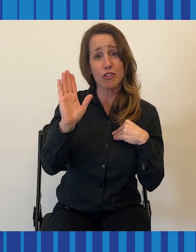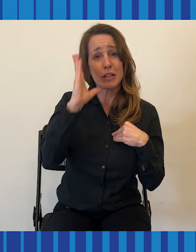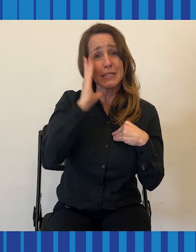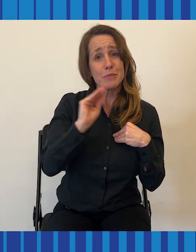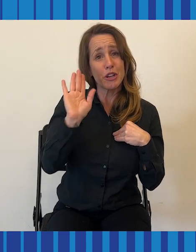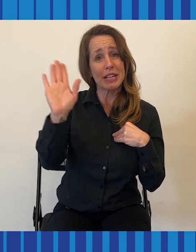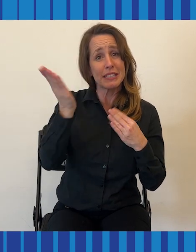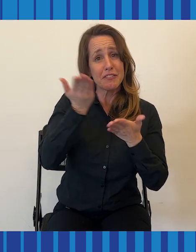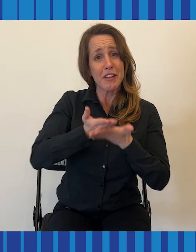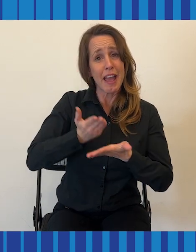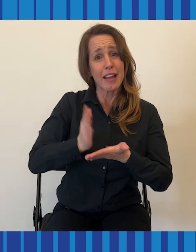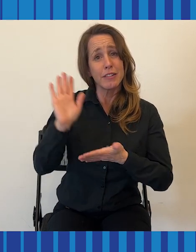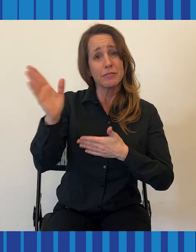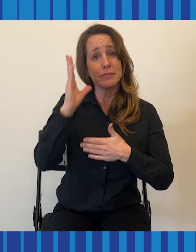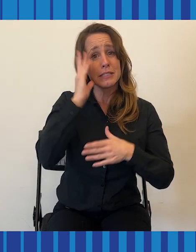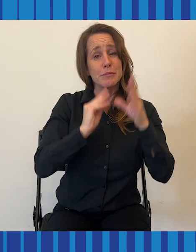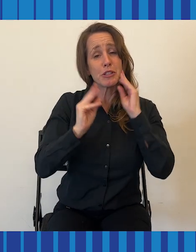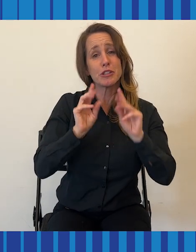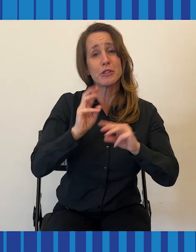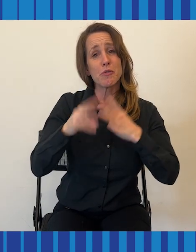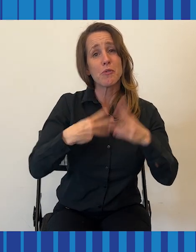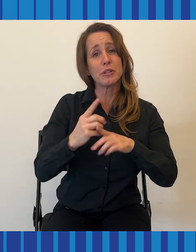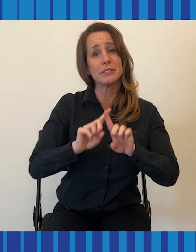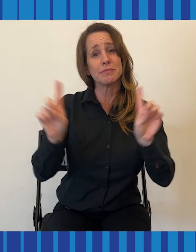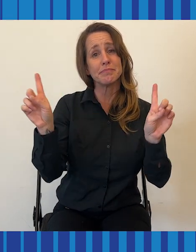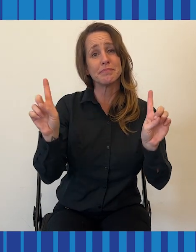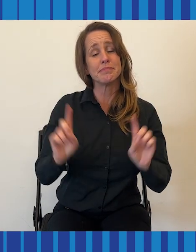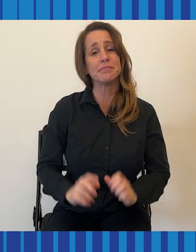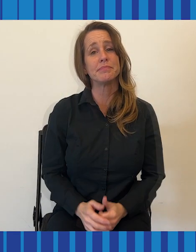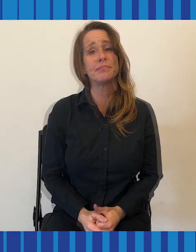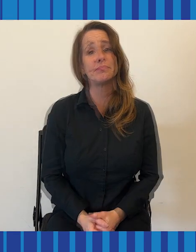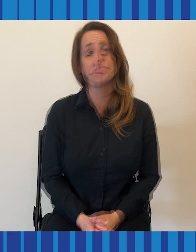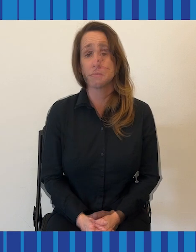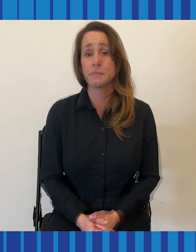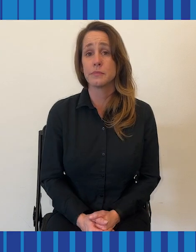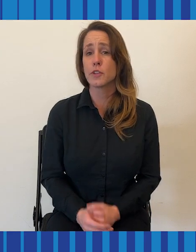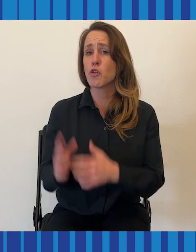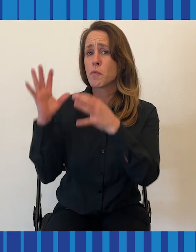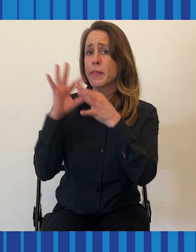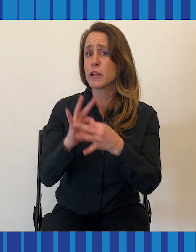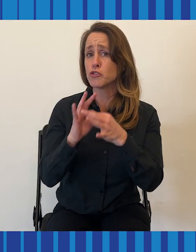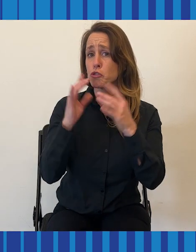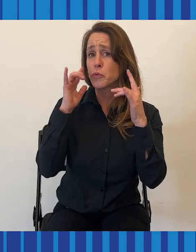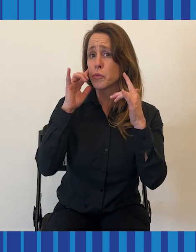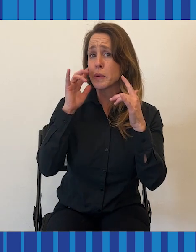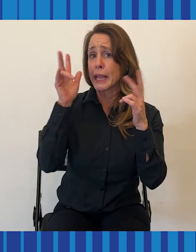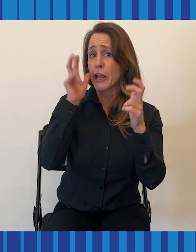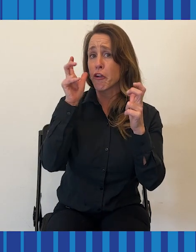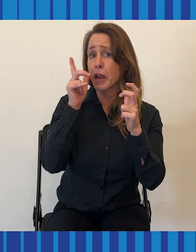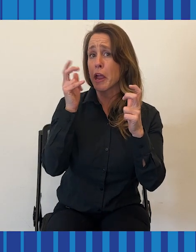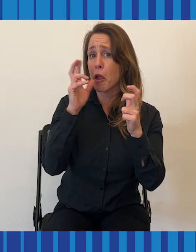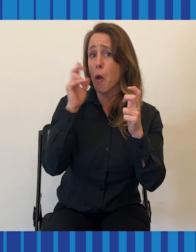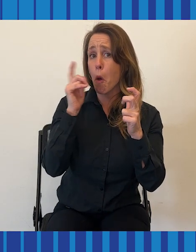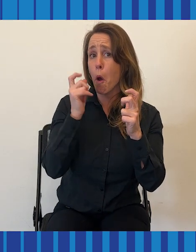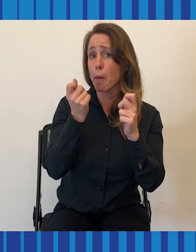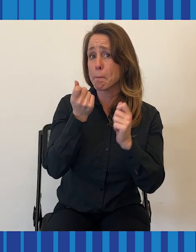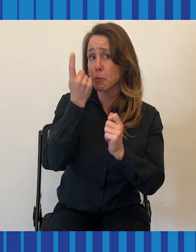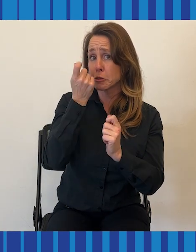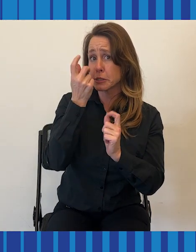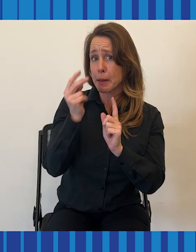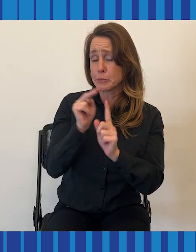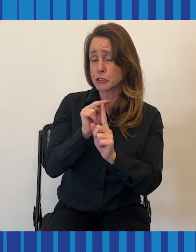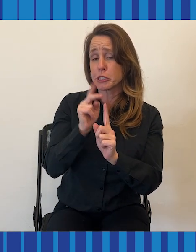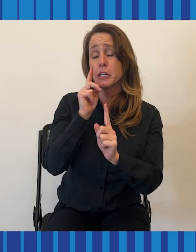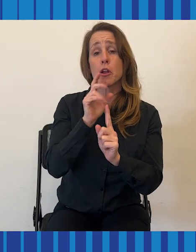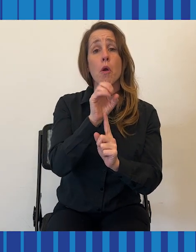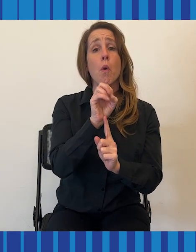accept it as factual, that they're experiencing the world differently. When it comes to hearing and perception, the